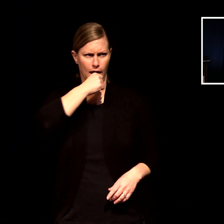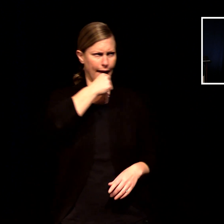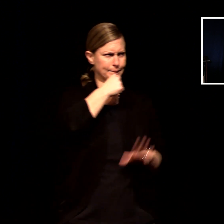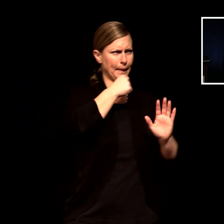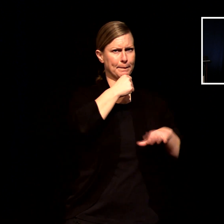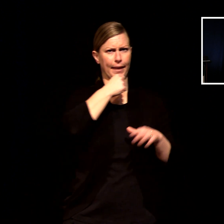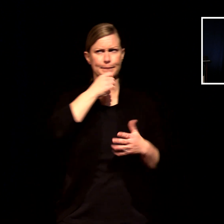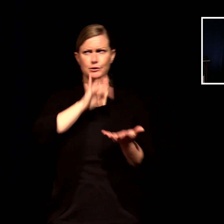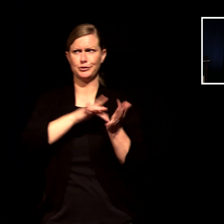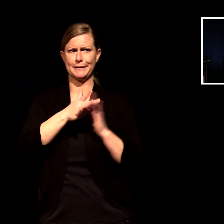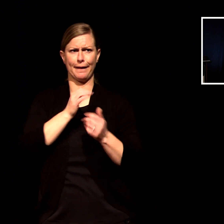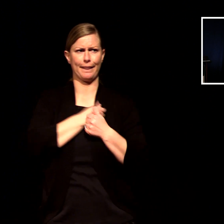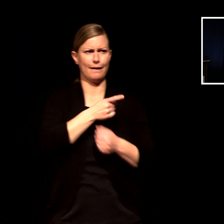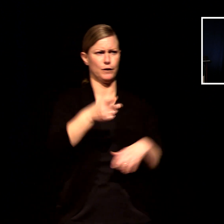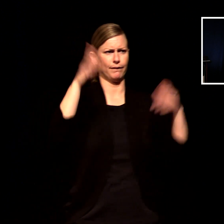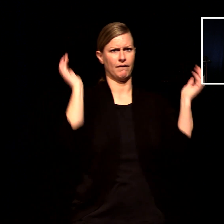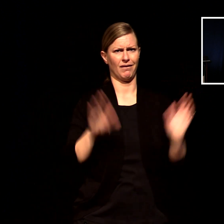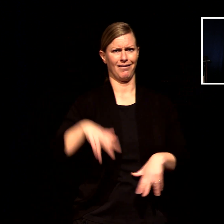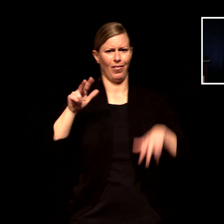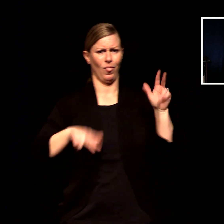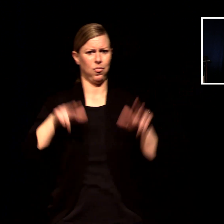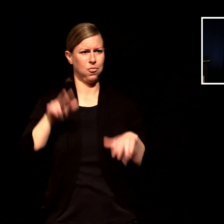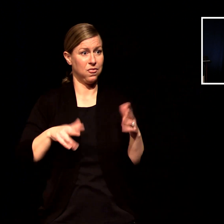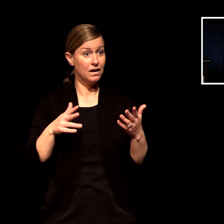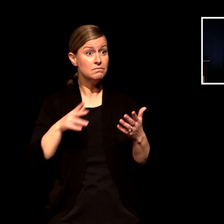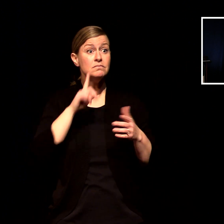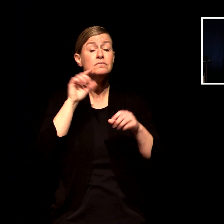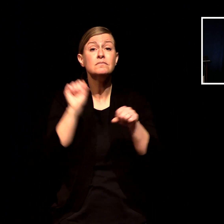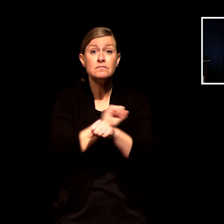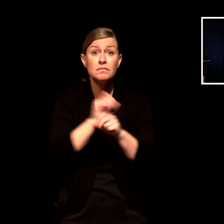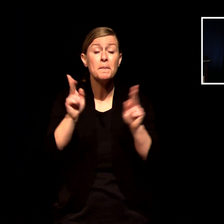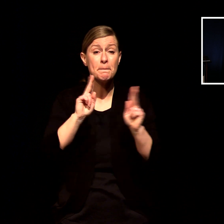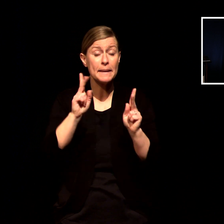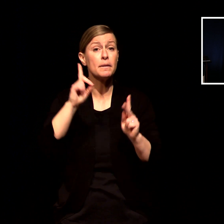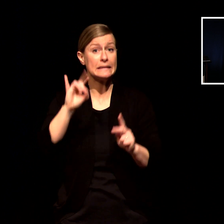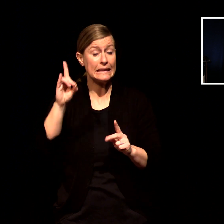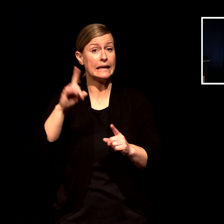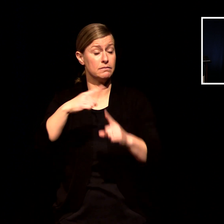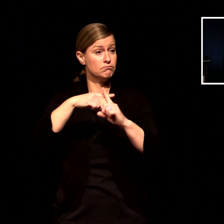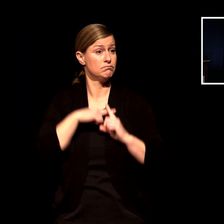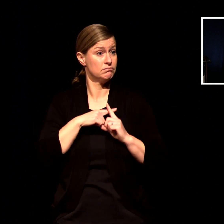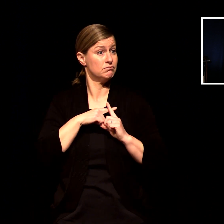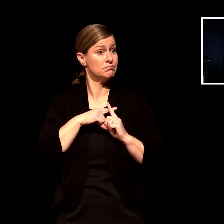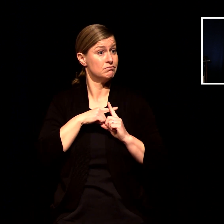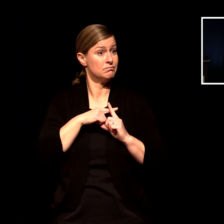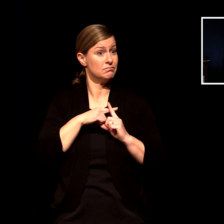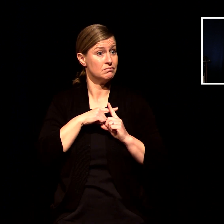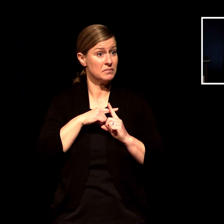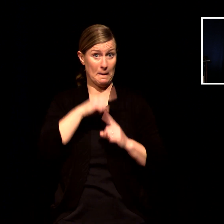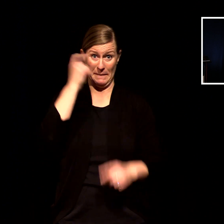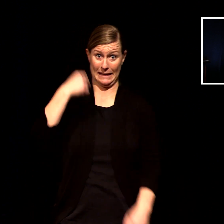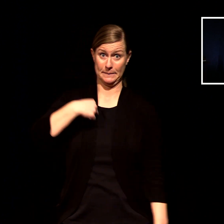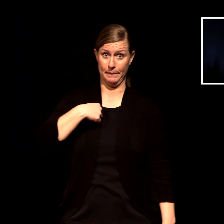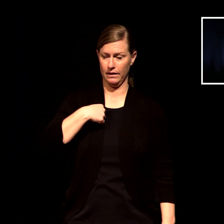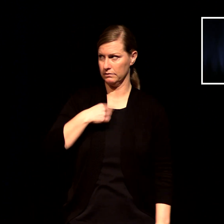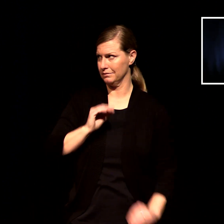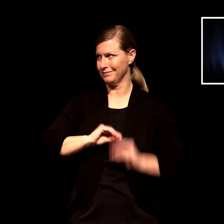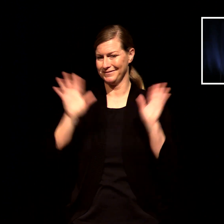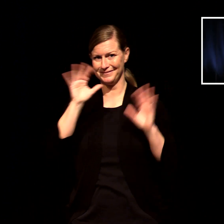not because of me but in spite of me god worked and i believe god is just calling us to be faithful